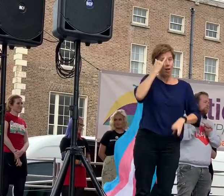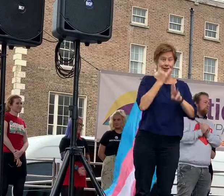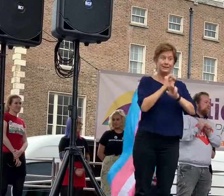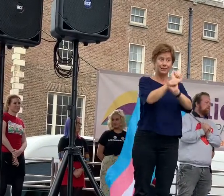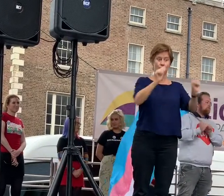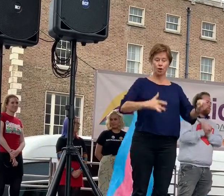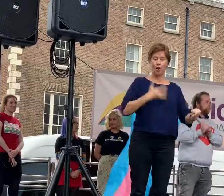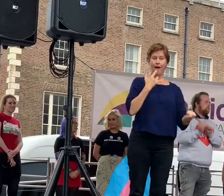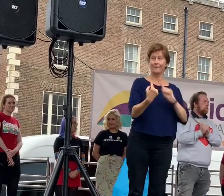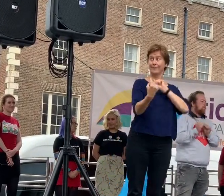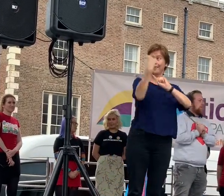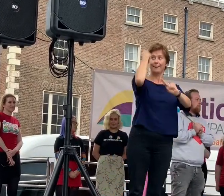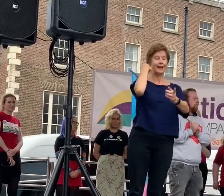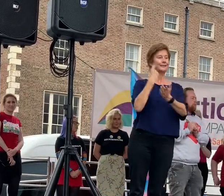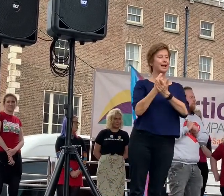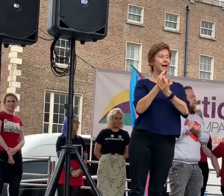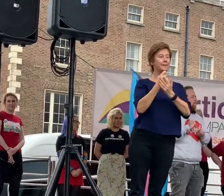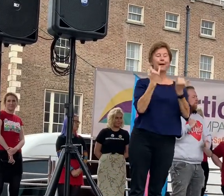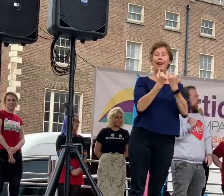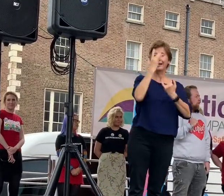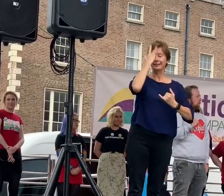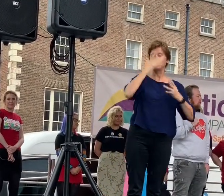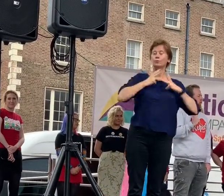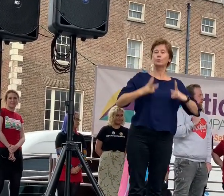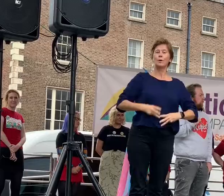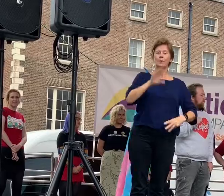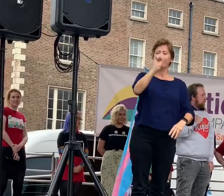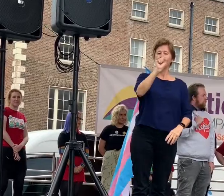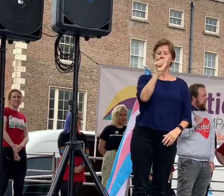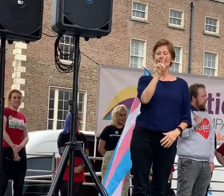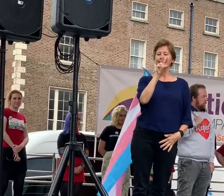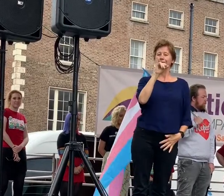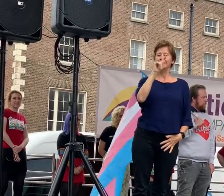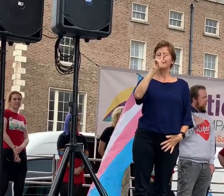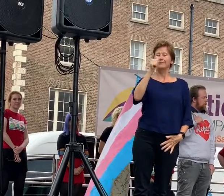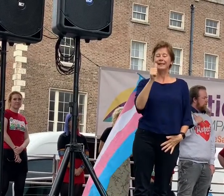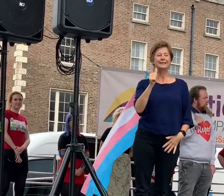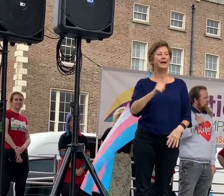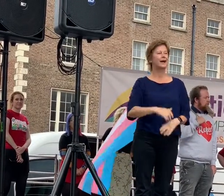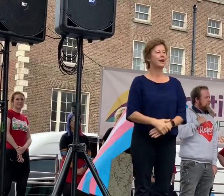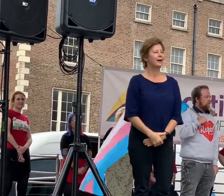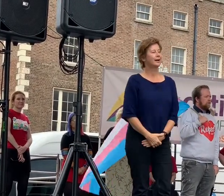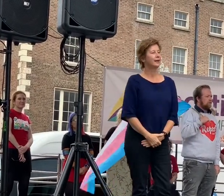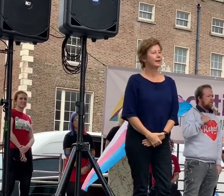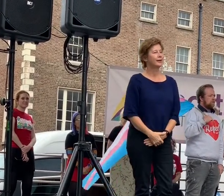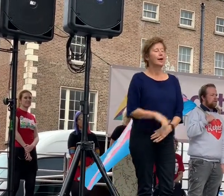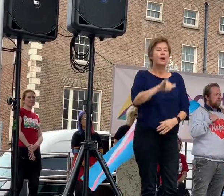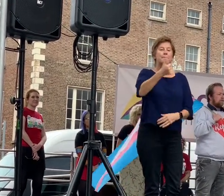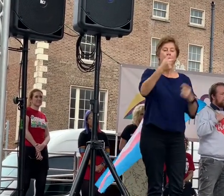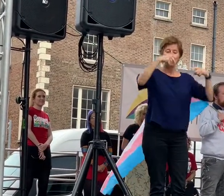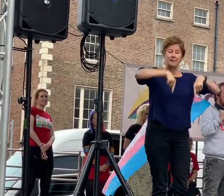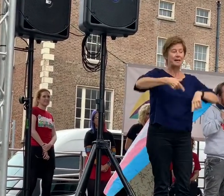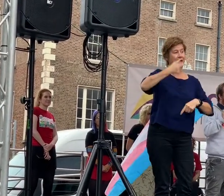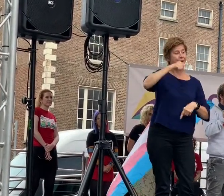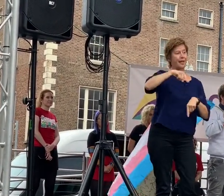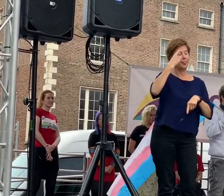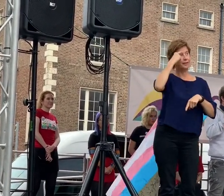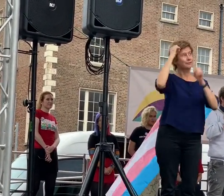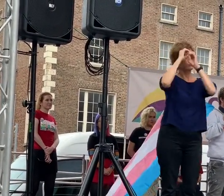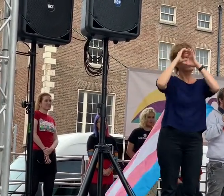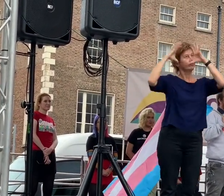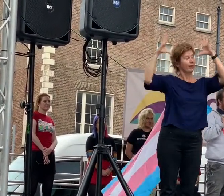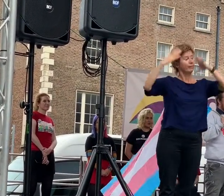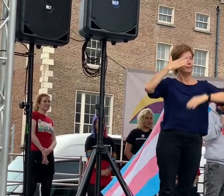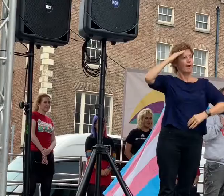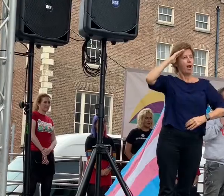through your actions you have shown how you really feel and perhaps maybe this Middle Ireland is just your projections of misogyny,